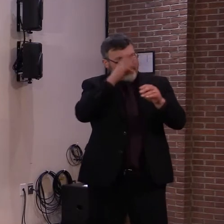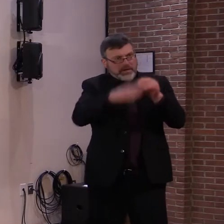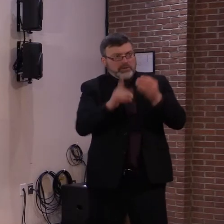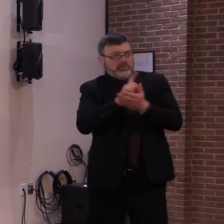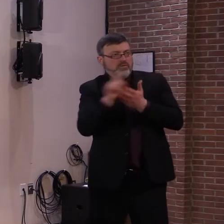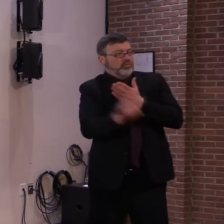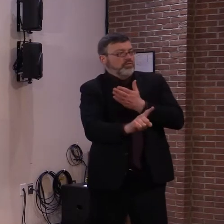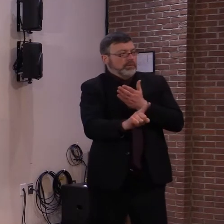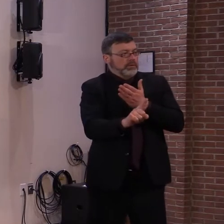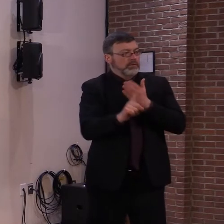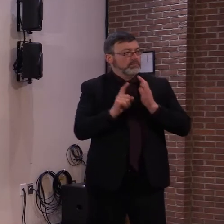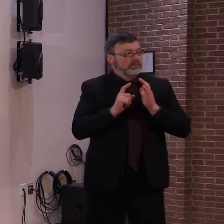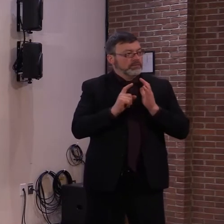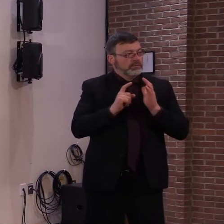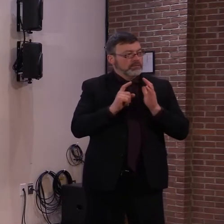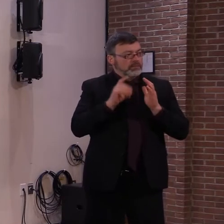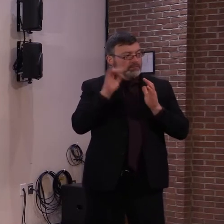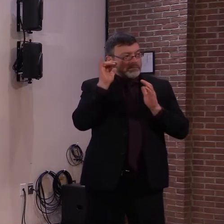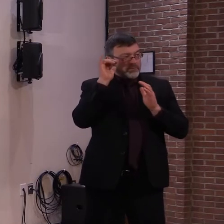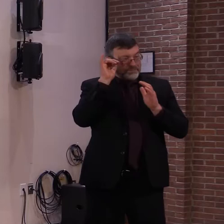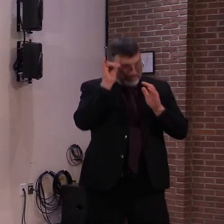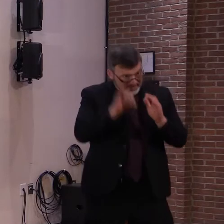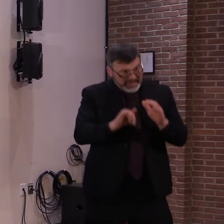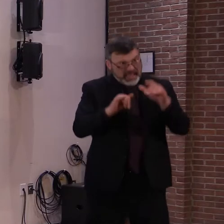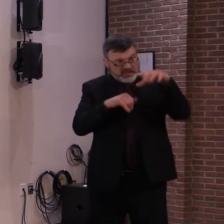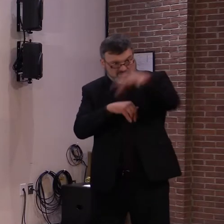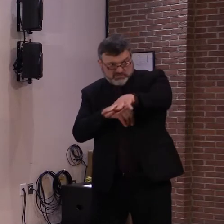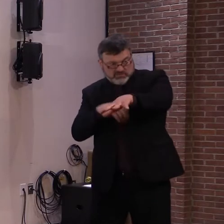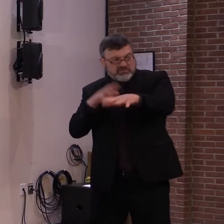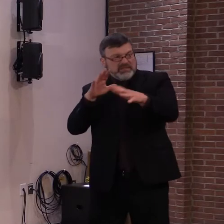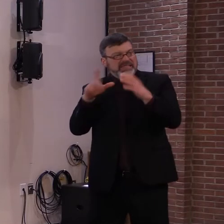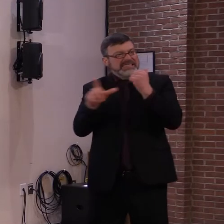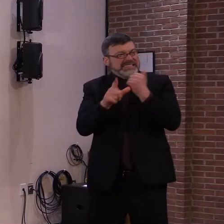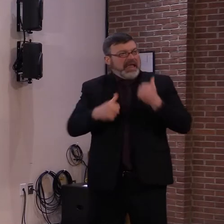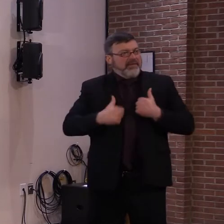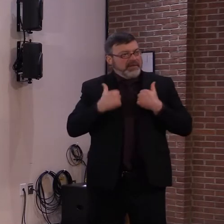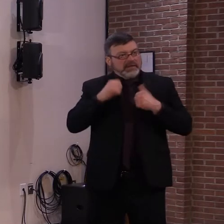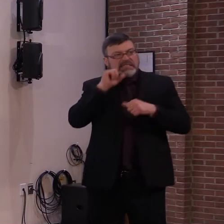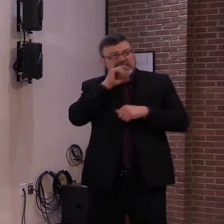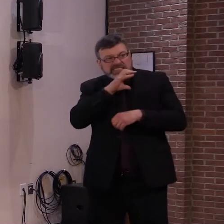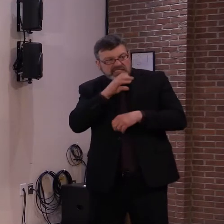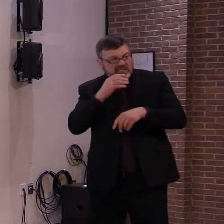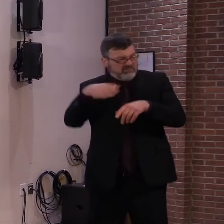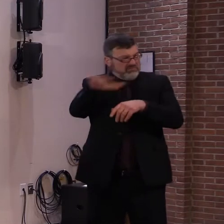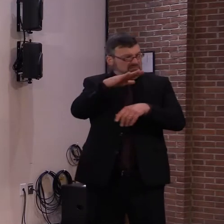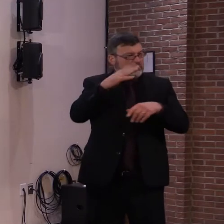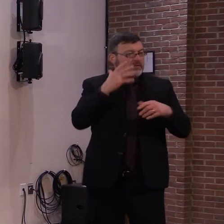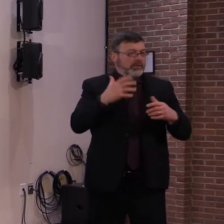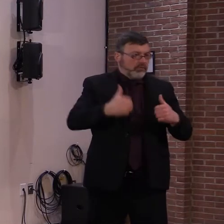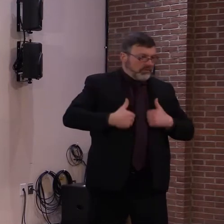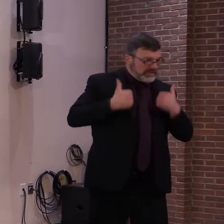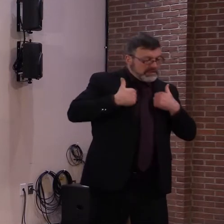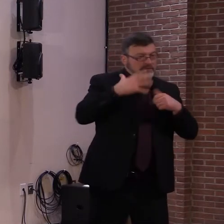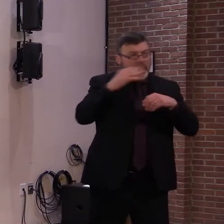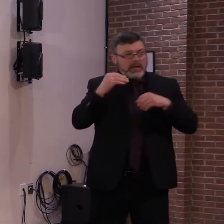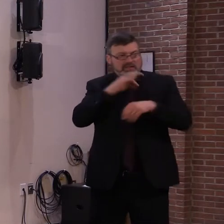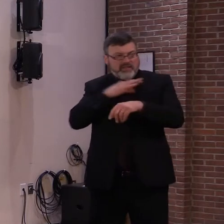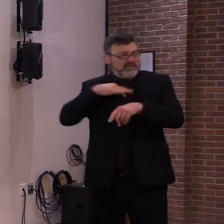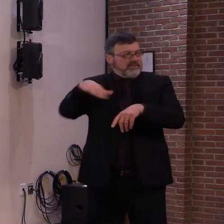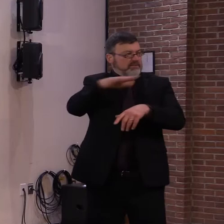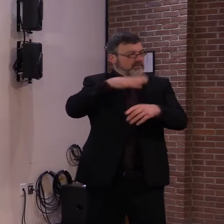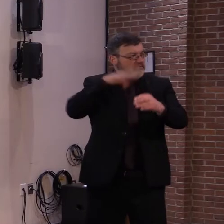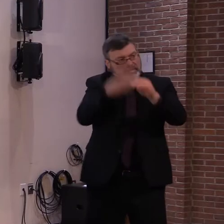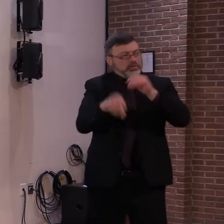residential living facilities getting their first dose by the end of the month. Our hospitals have vaccinated significant numbers